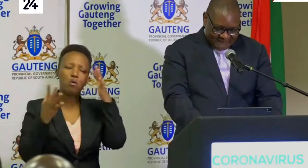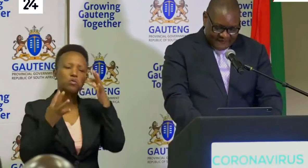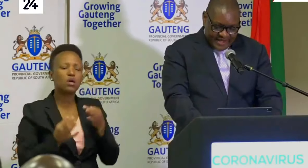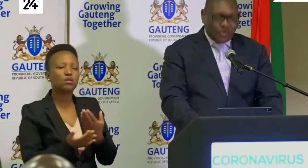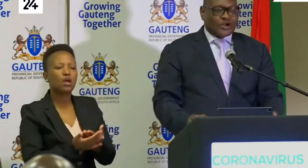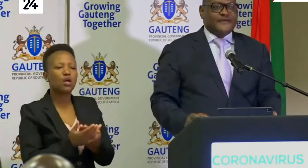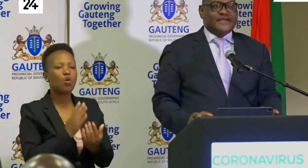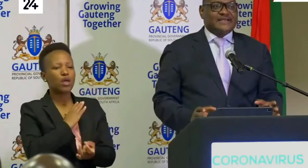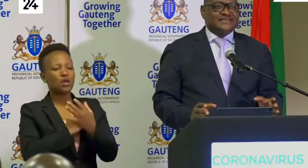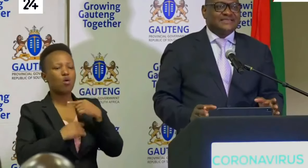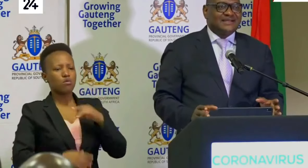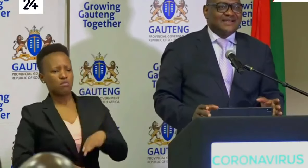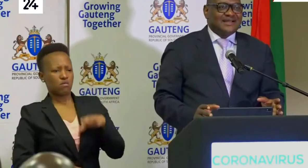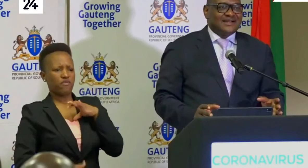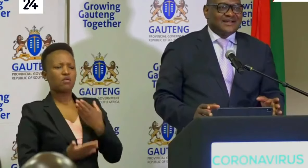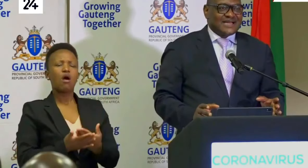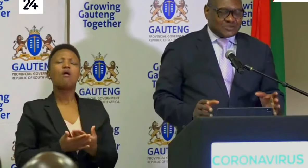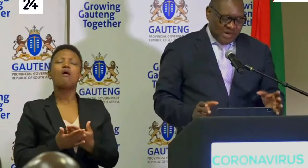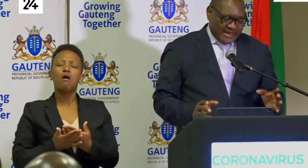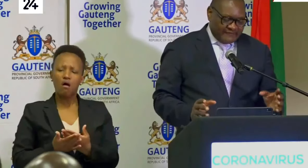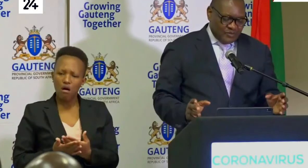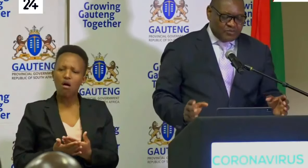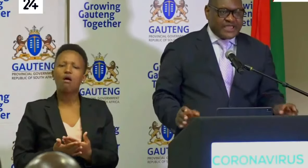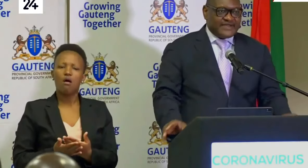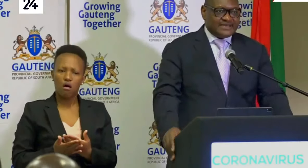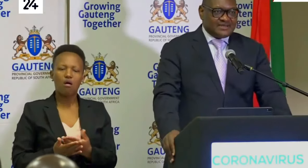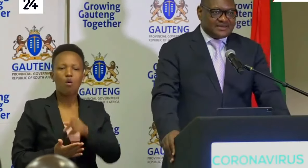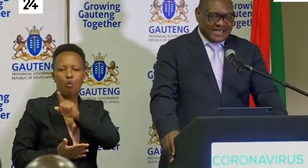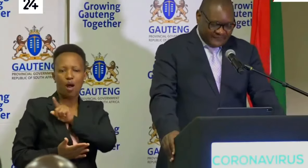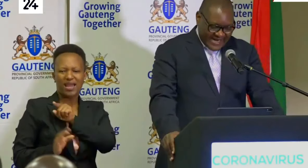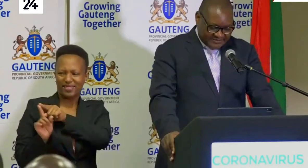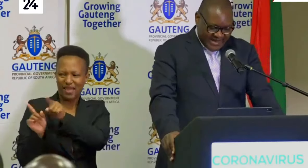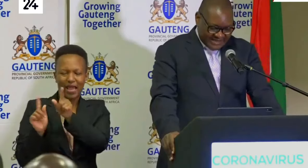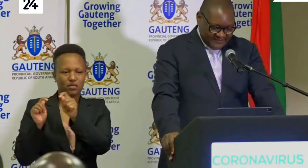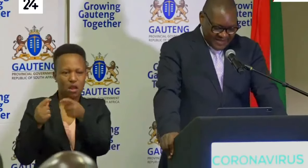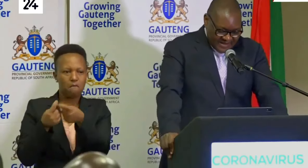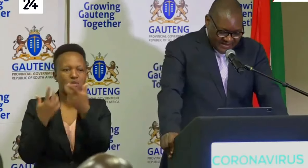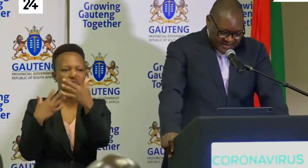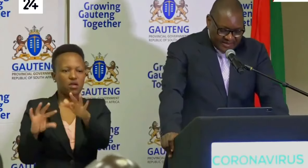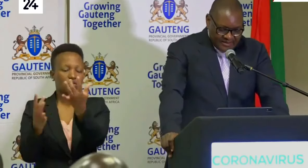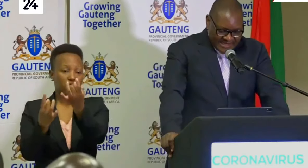decisions that we are given advice by